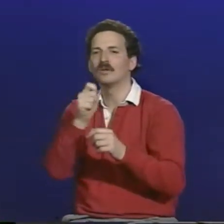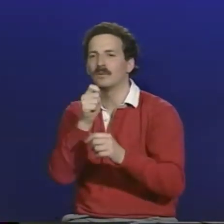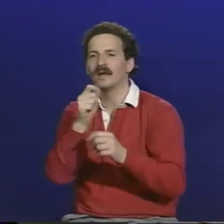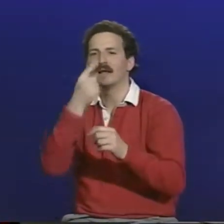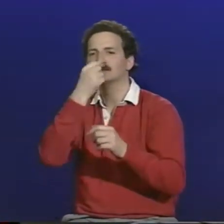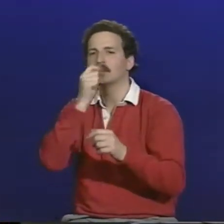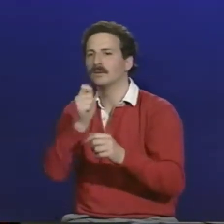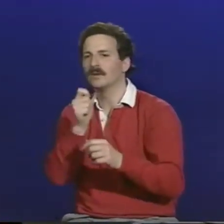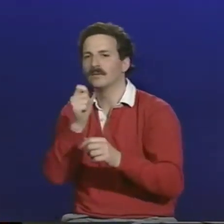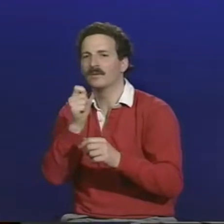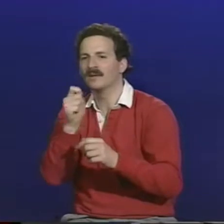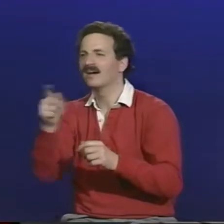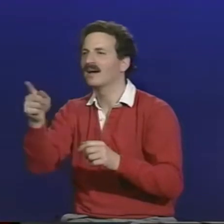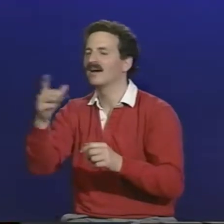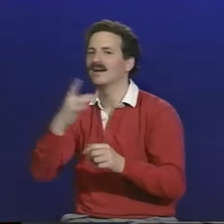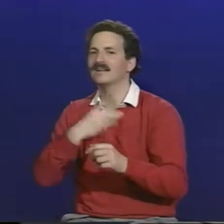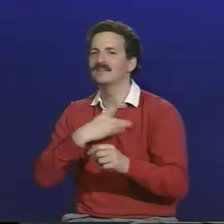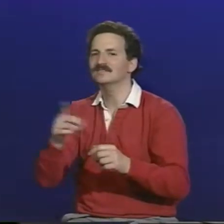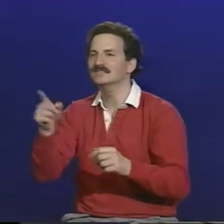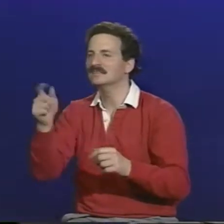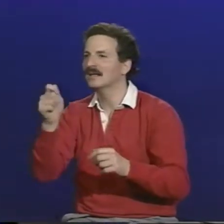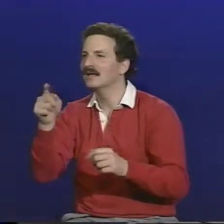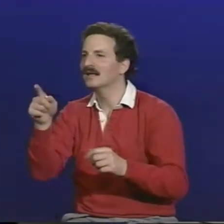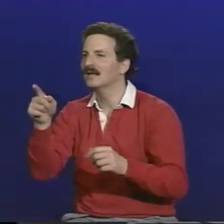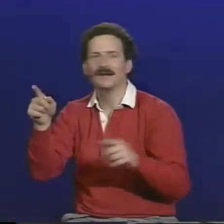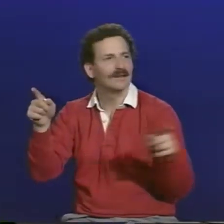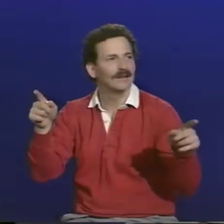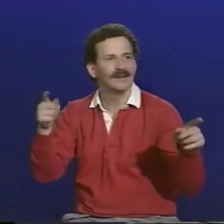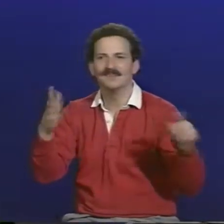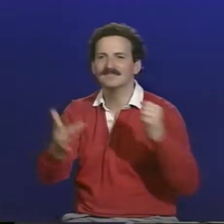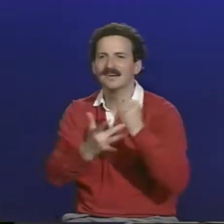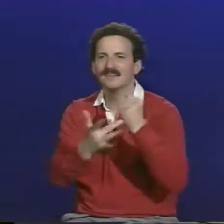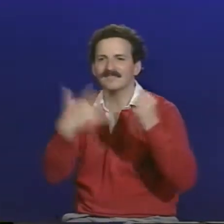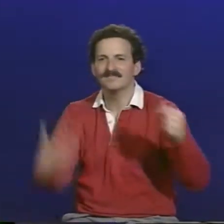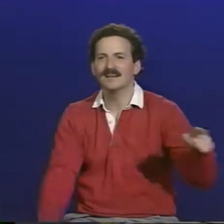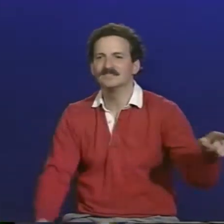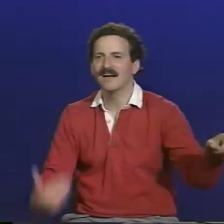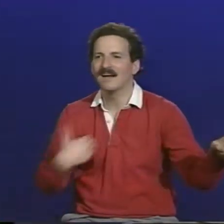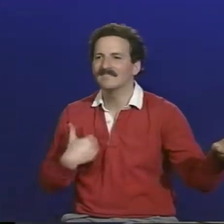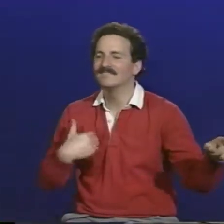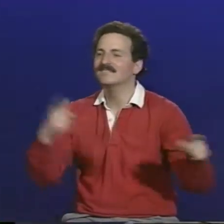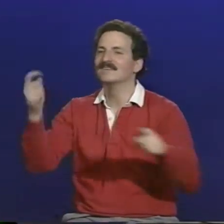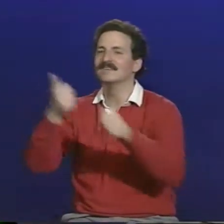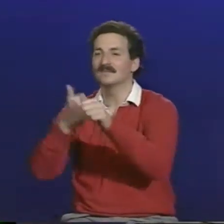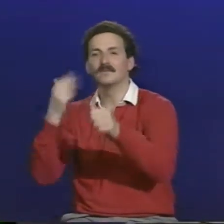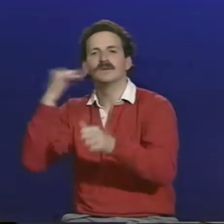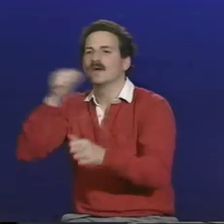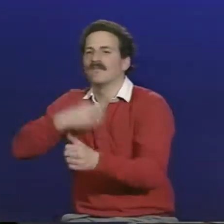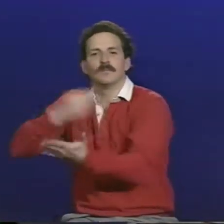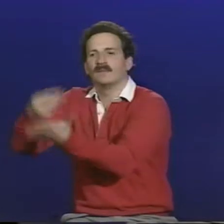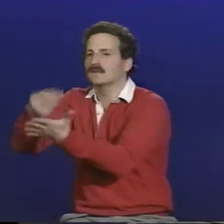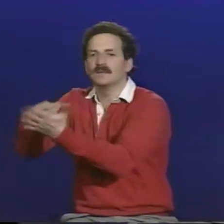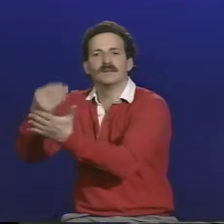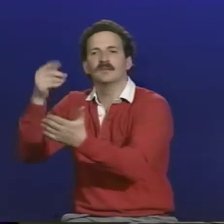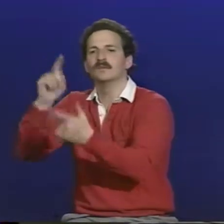still using the old feather and handkerchief method of blowing to teach speech. And compared to the technology that's at Kendall,